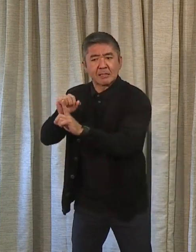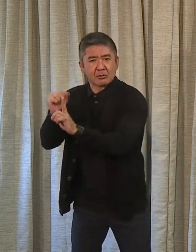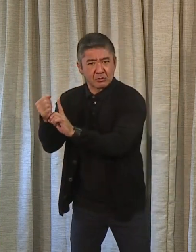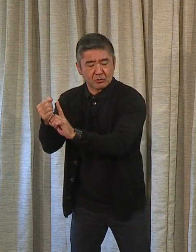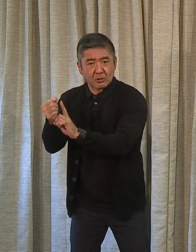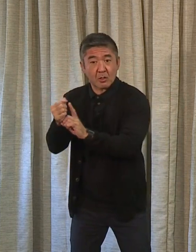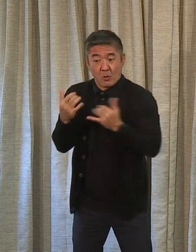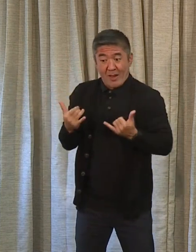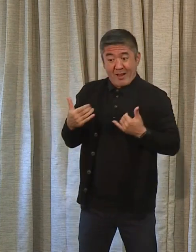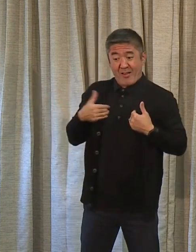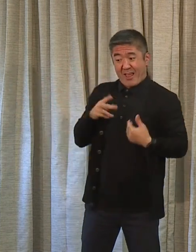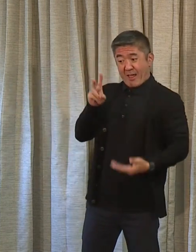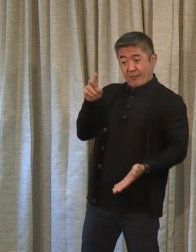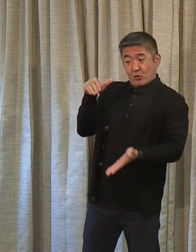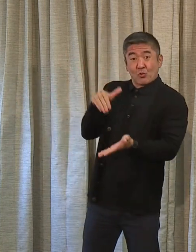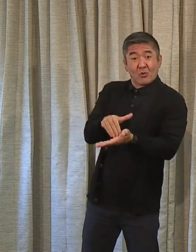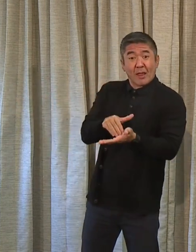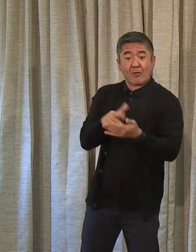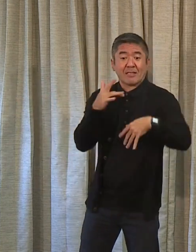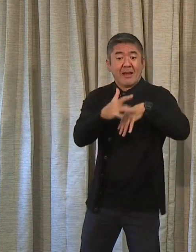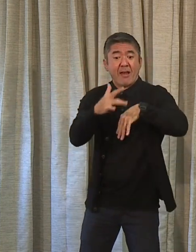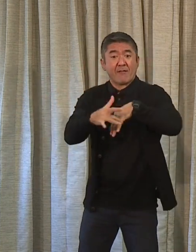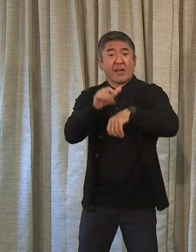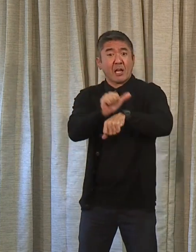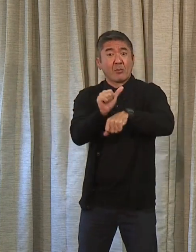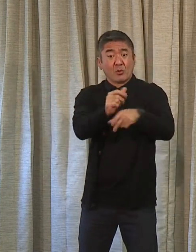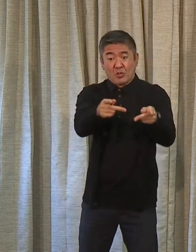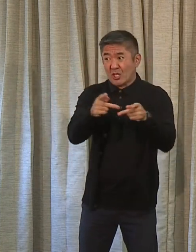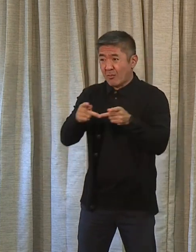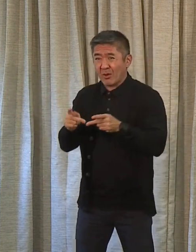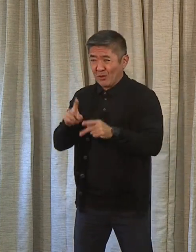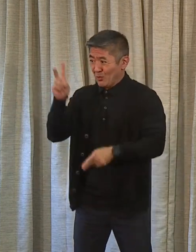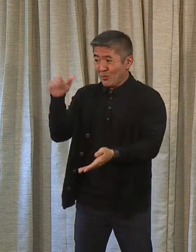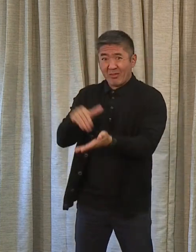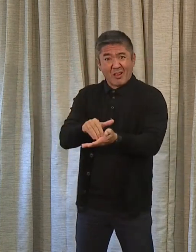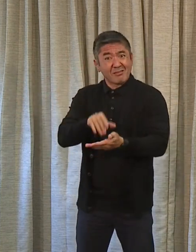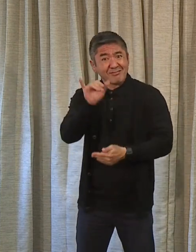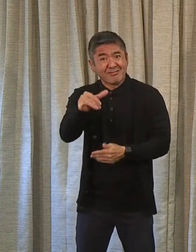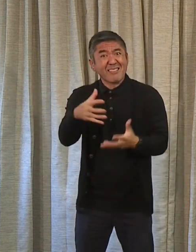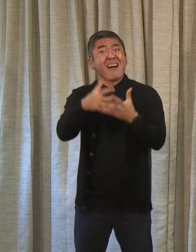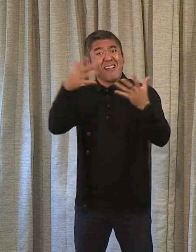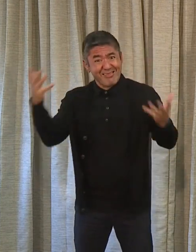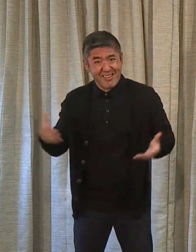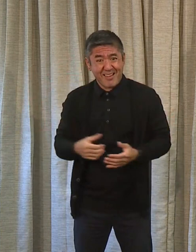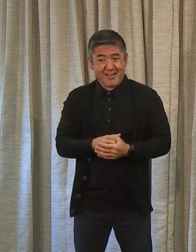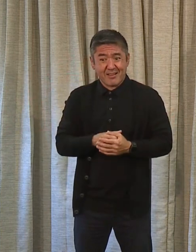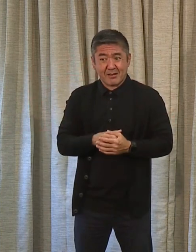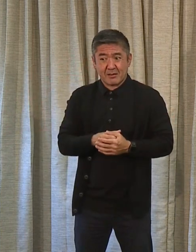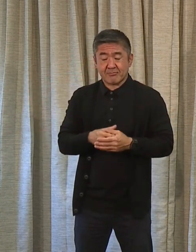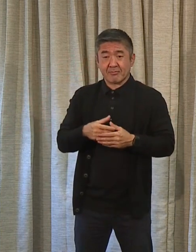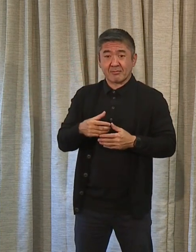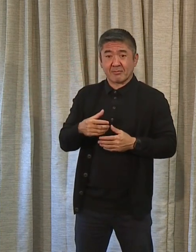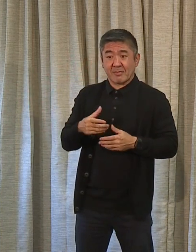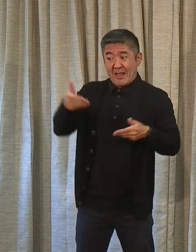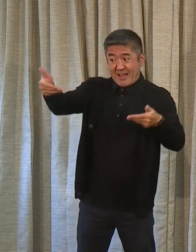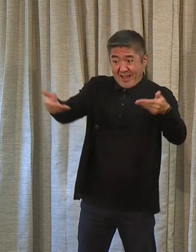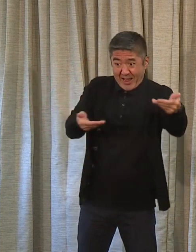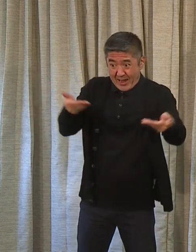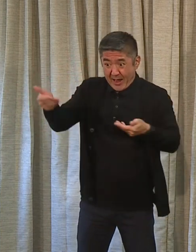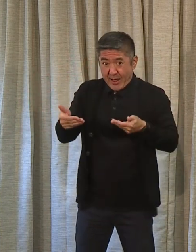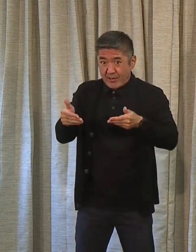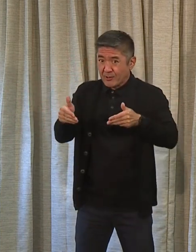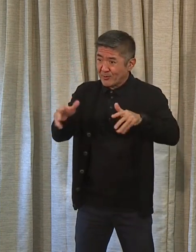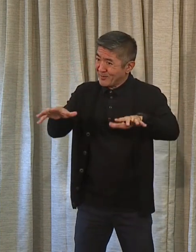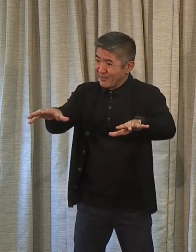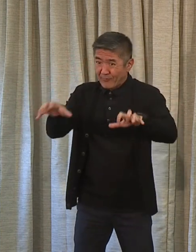have nearly 2,000 positions that are open. And I'll be candid with you, that's far too many. So the hiring freeze will be precisely